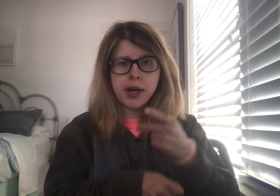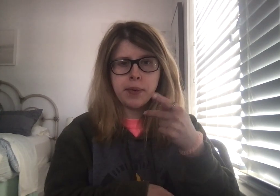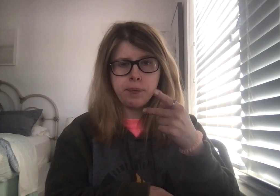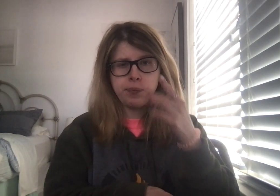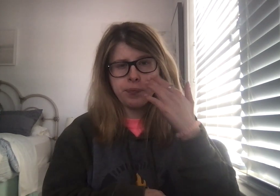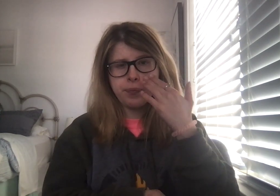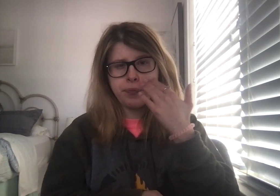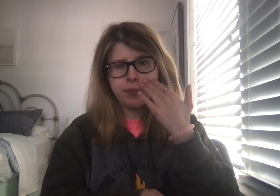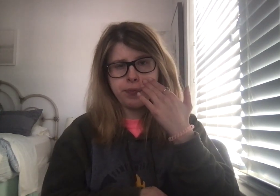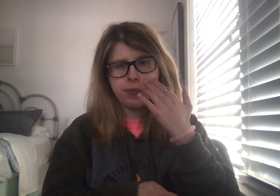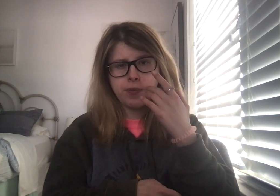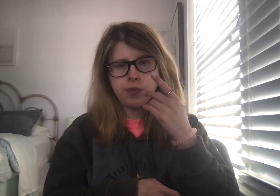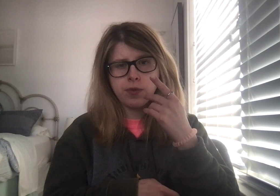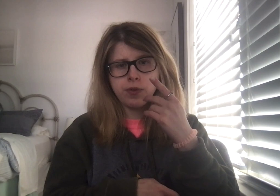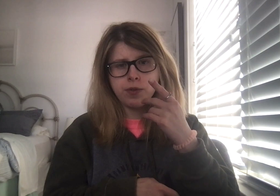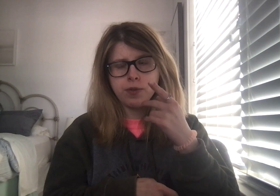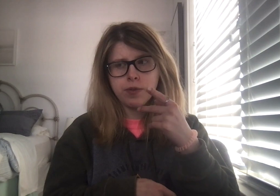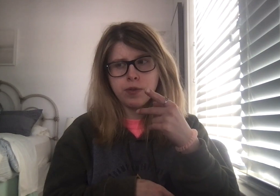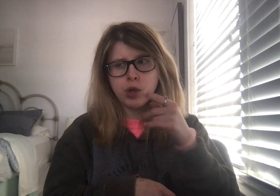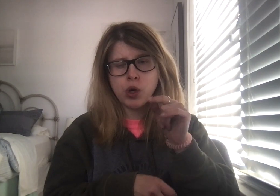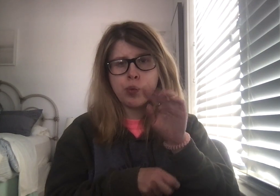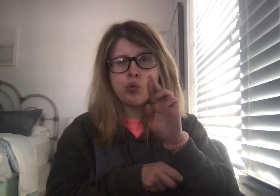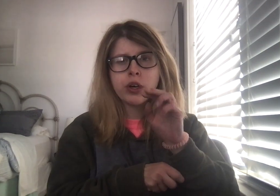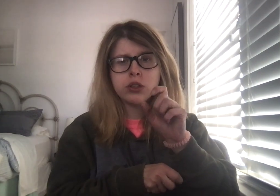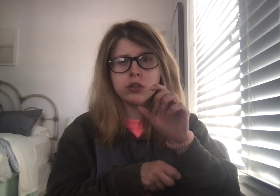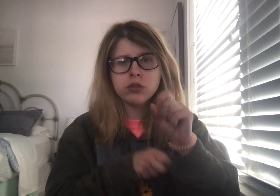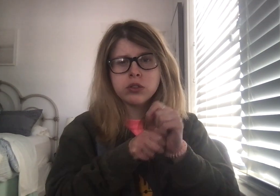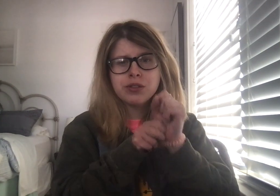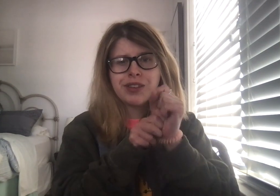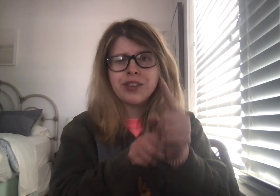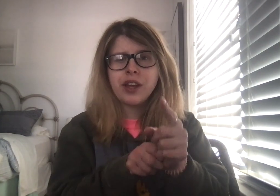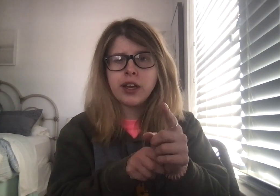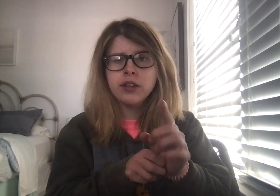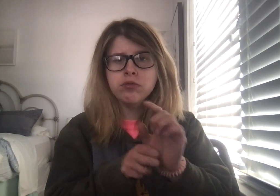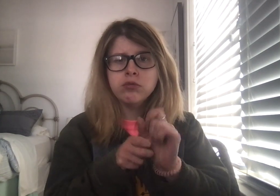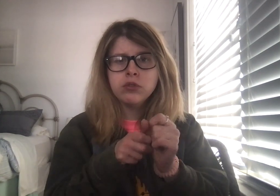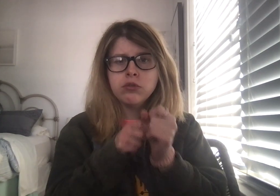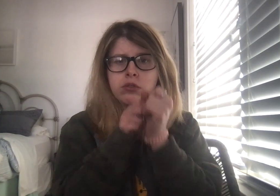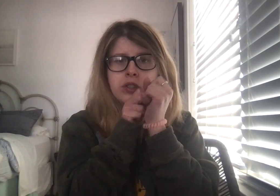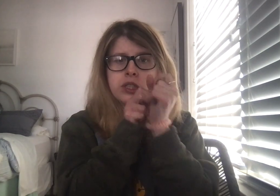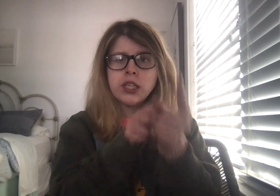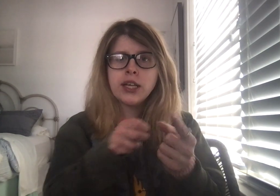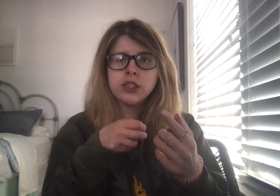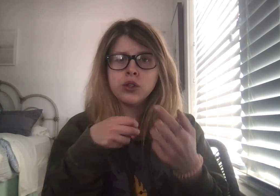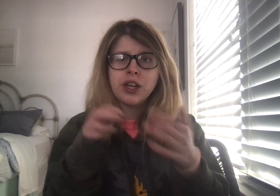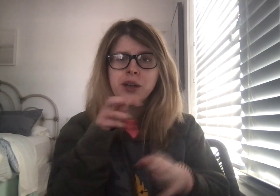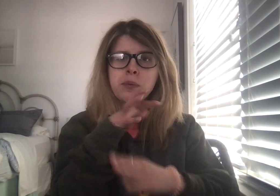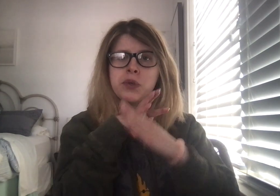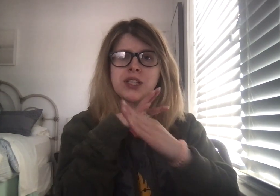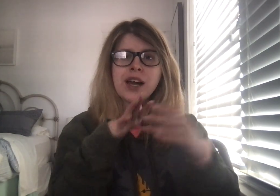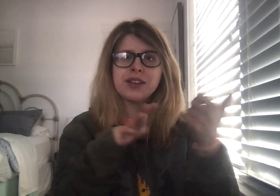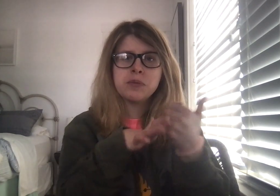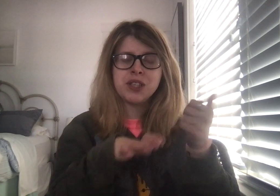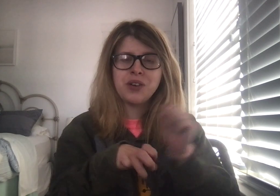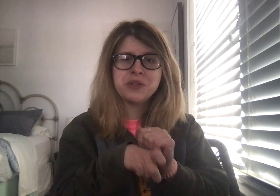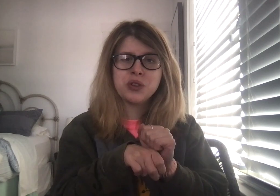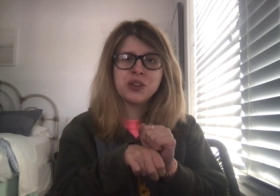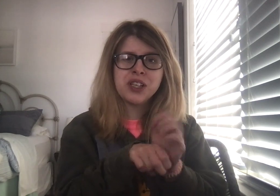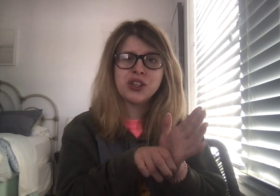you know prickles but they can send to like protect themselves so these are